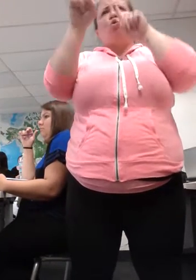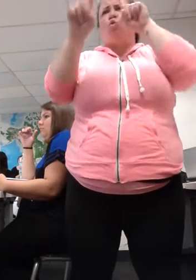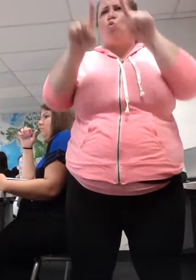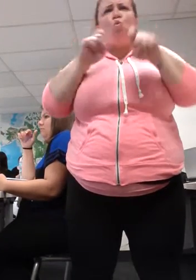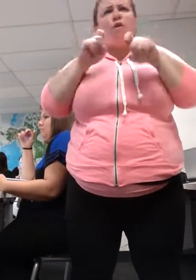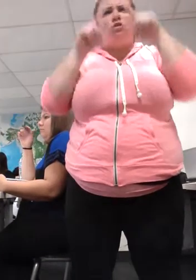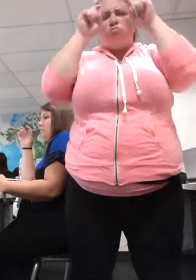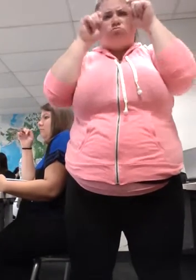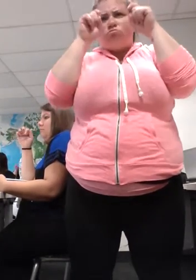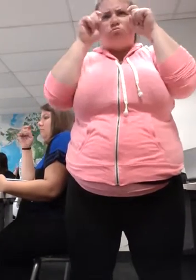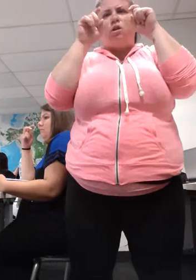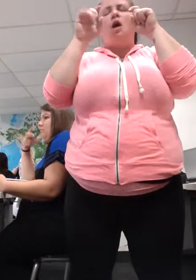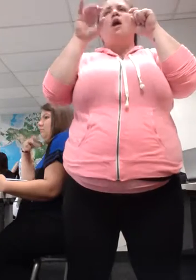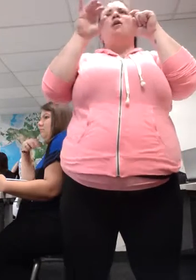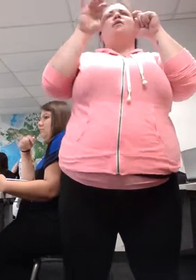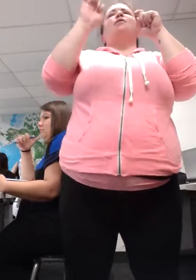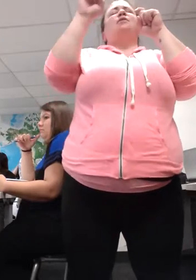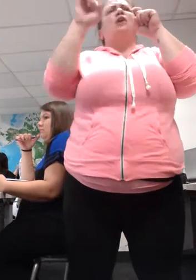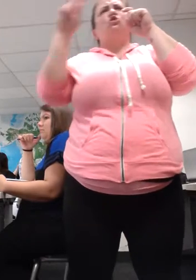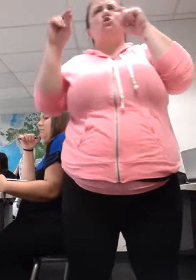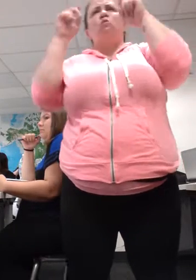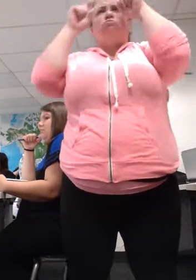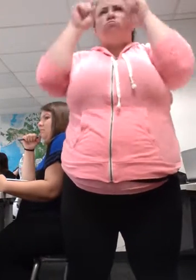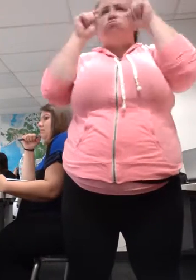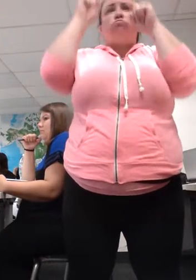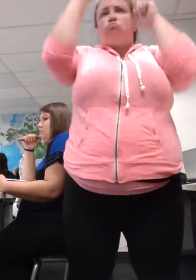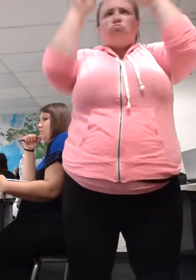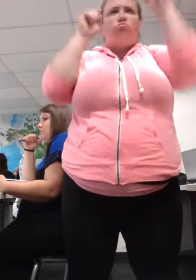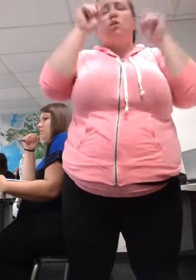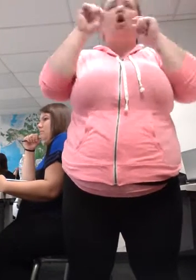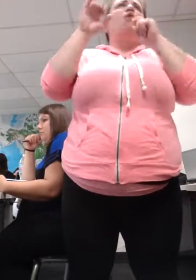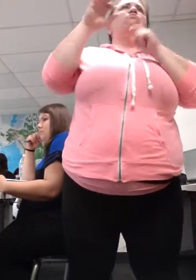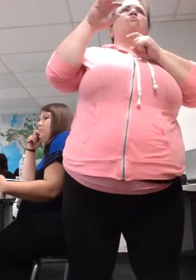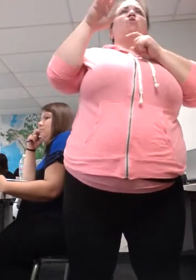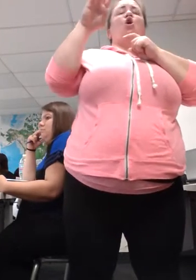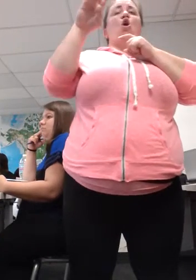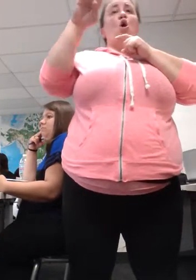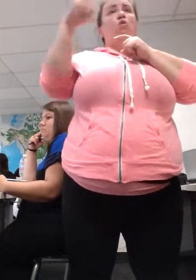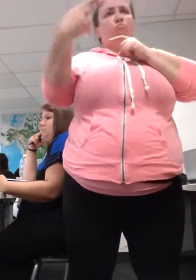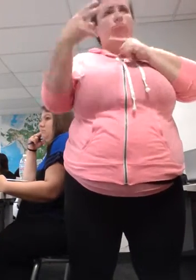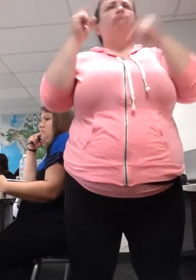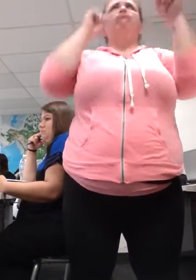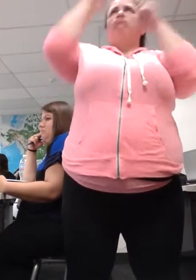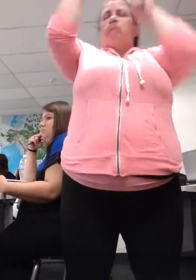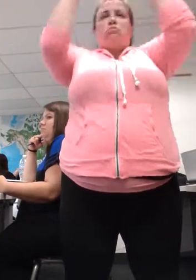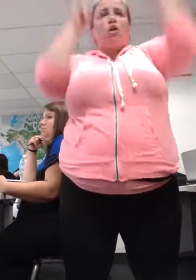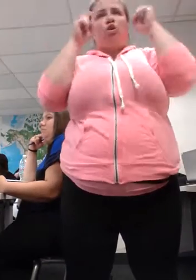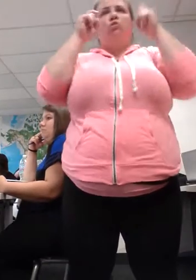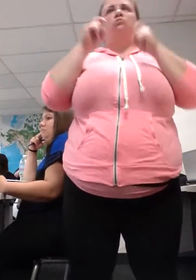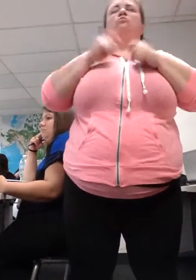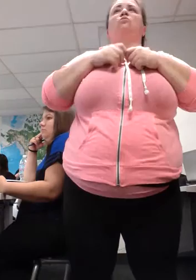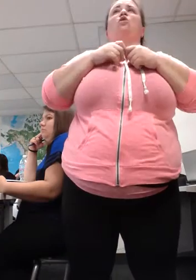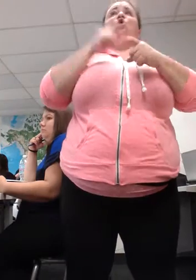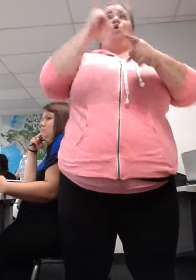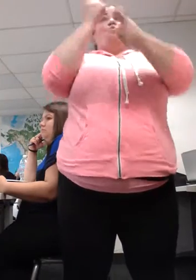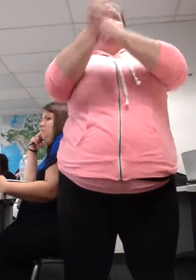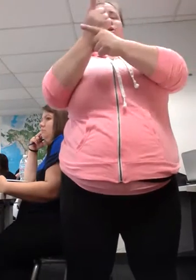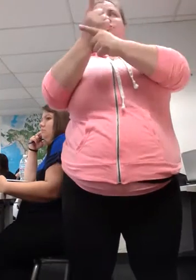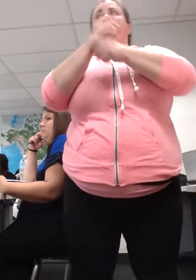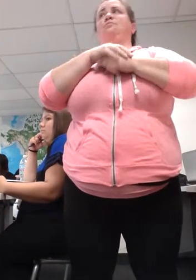Yes, no. Wh. Right. Facial expressions are part of the grammar. They need to be produced accurately. So you're looking at your